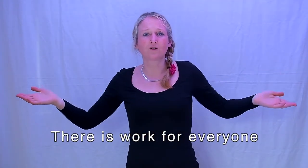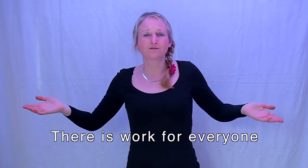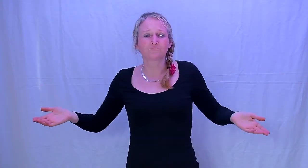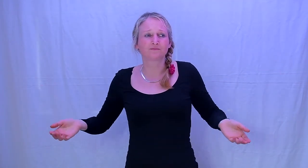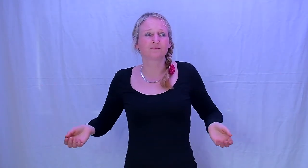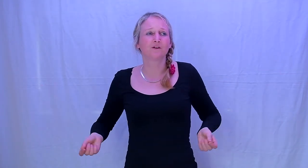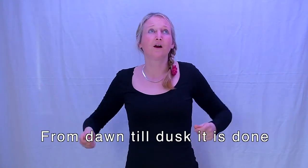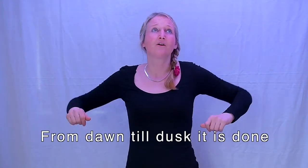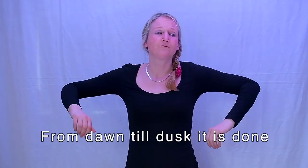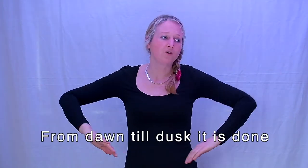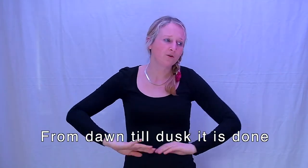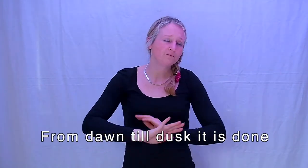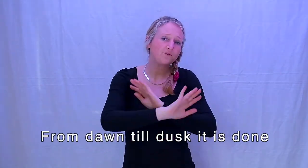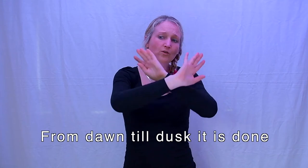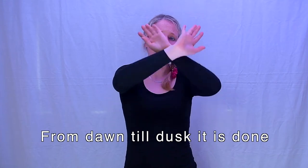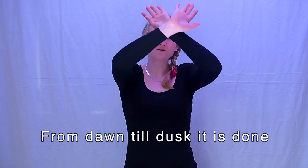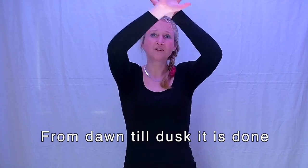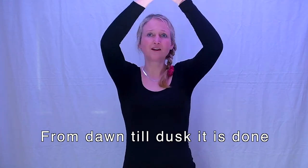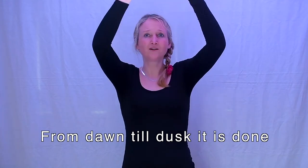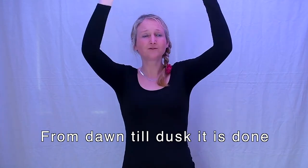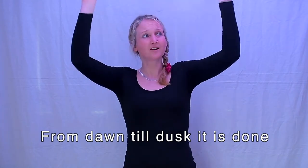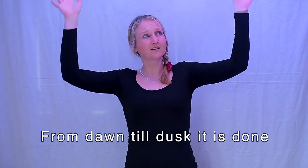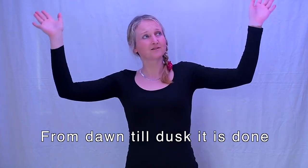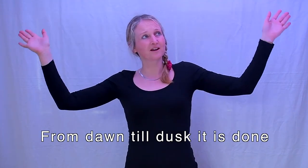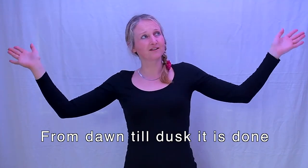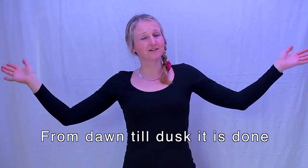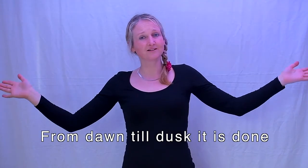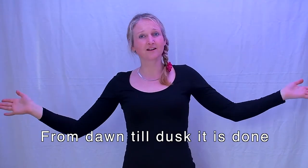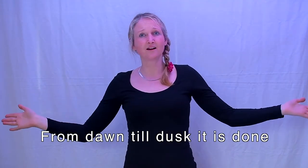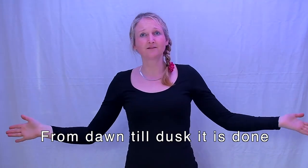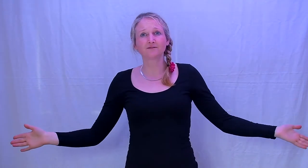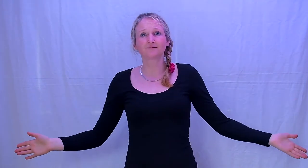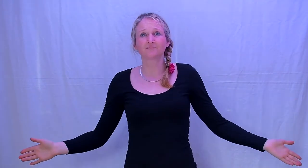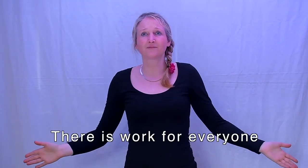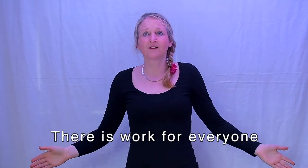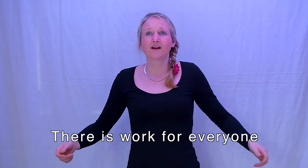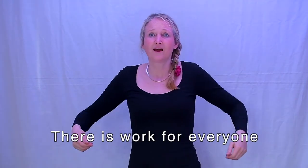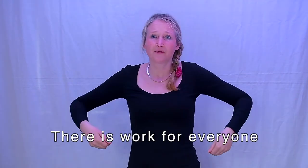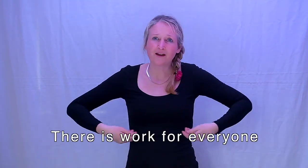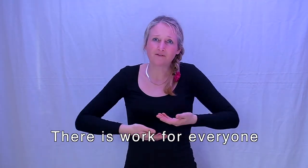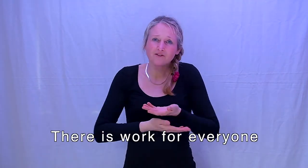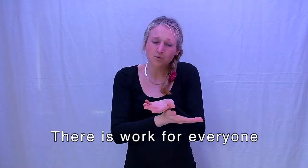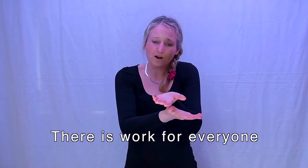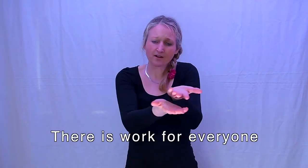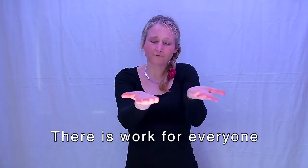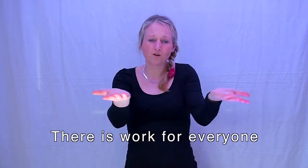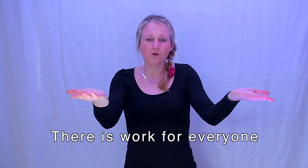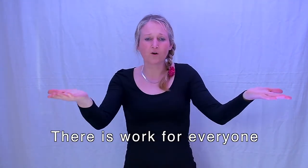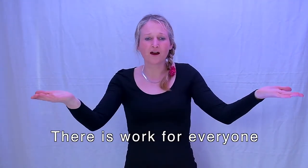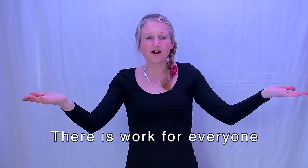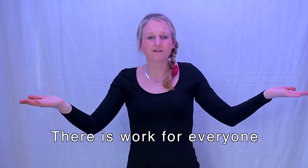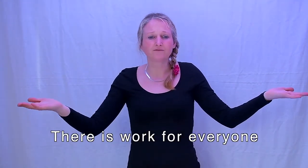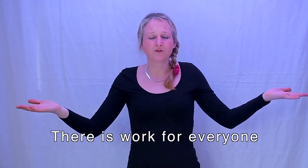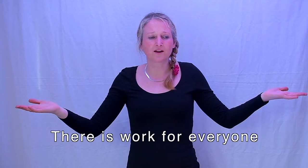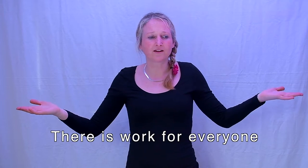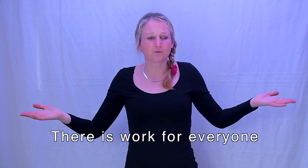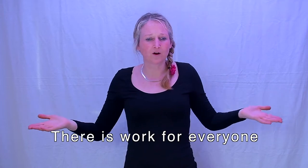From dawn till dusk it is done There is work for everyone